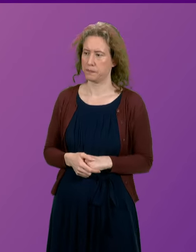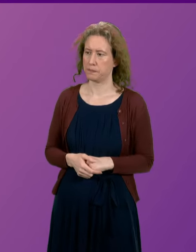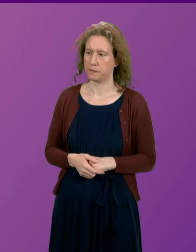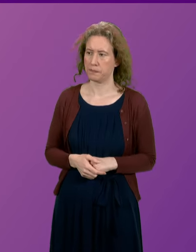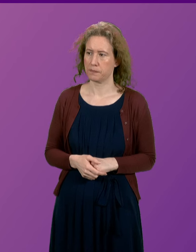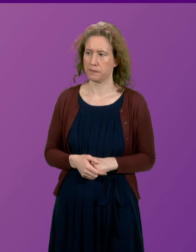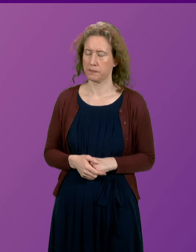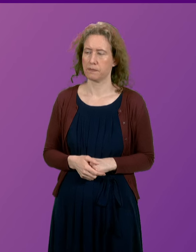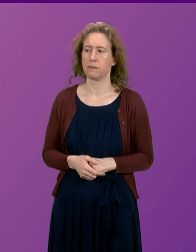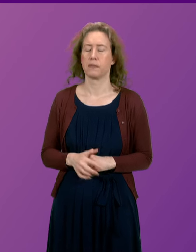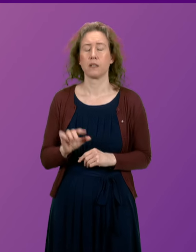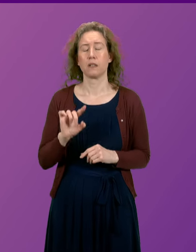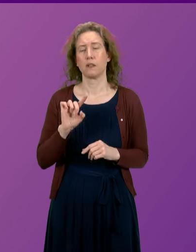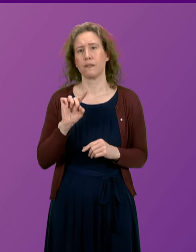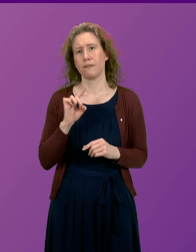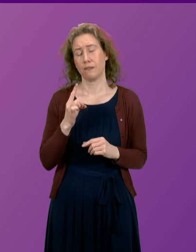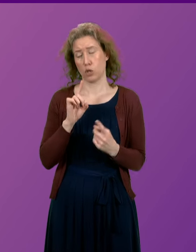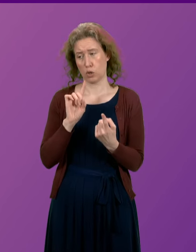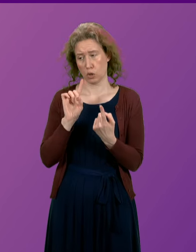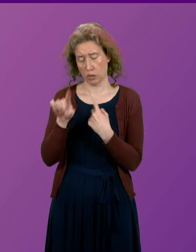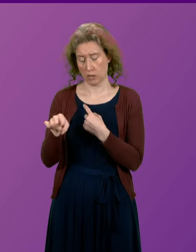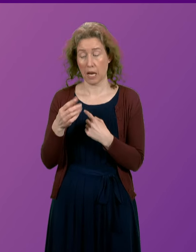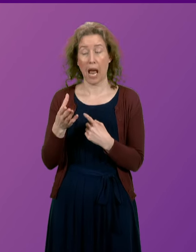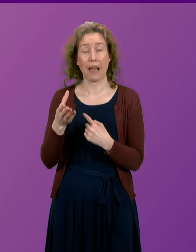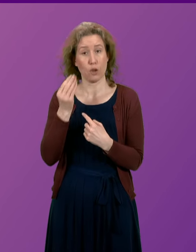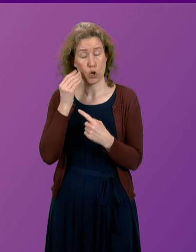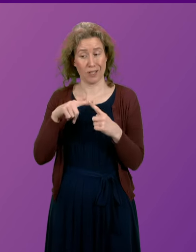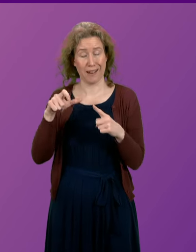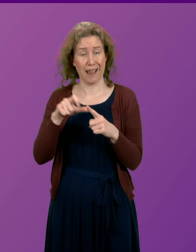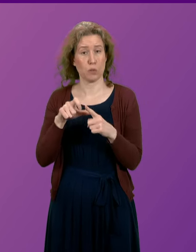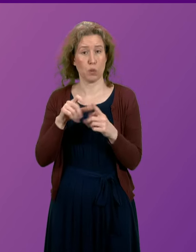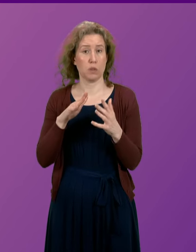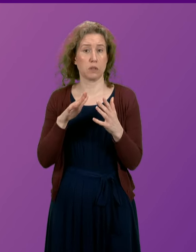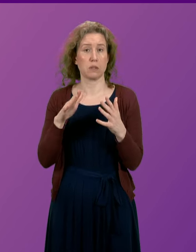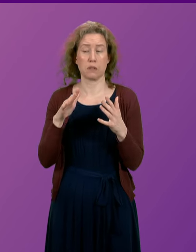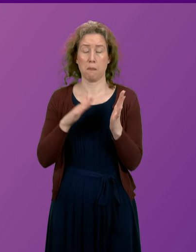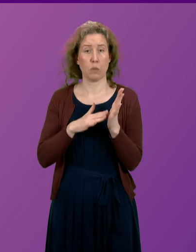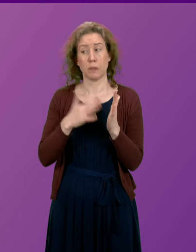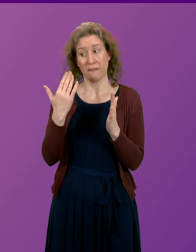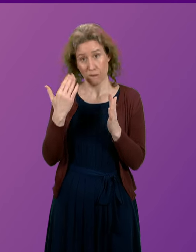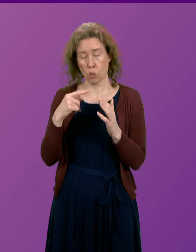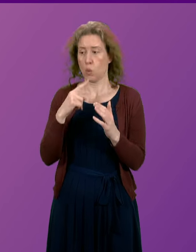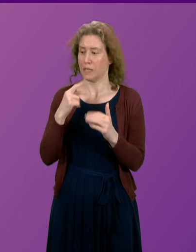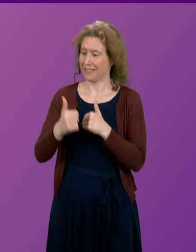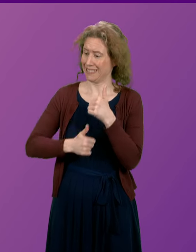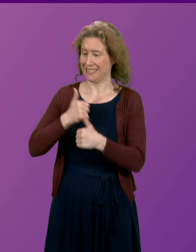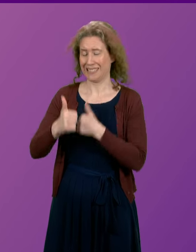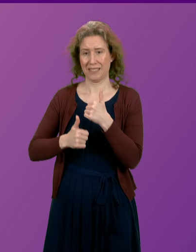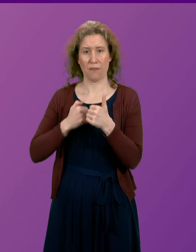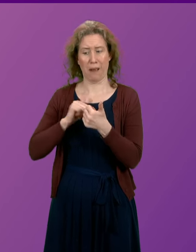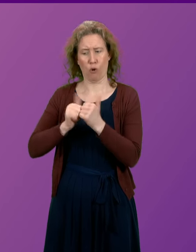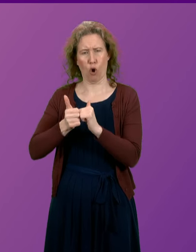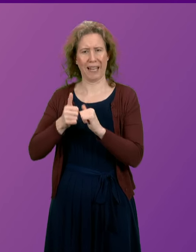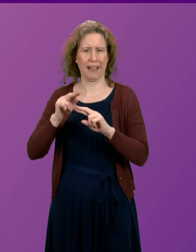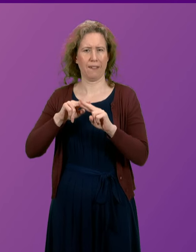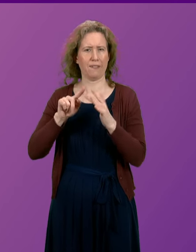The first thing I would say is that I have heard Edward Mountain before commending the contribution of my colleague